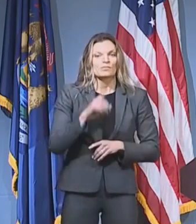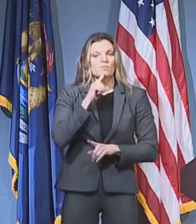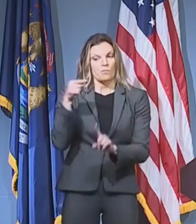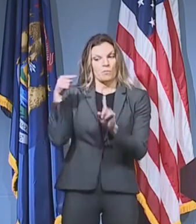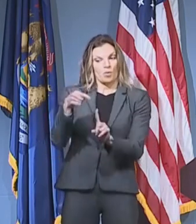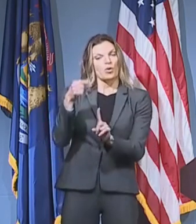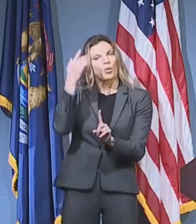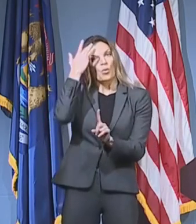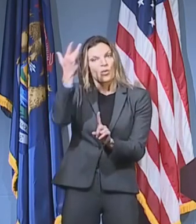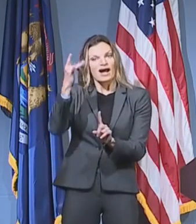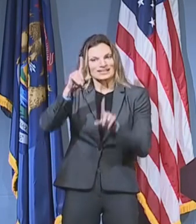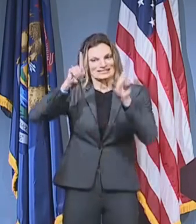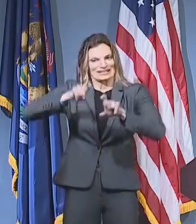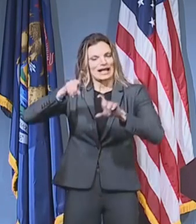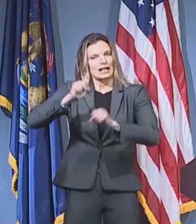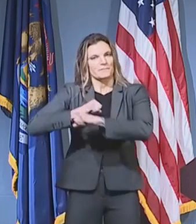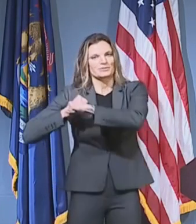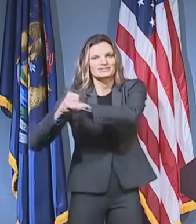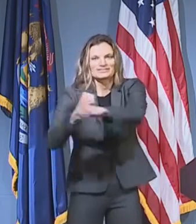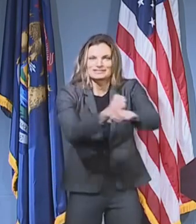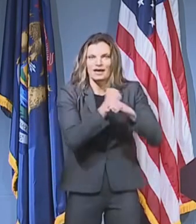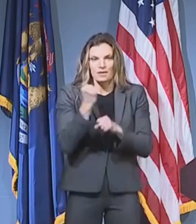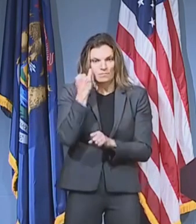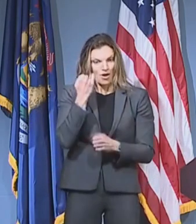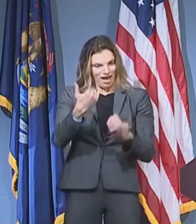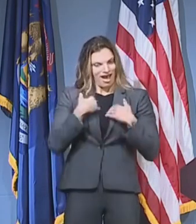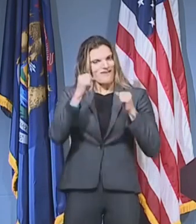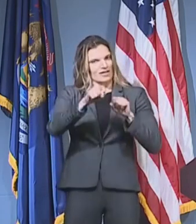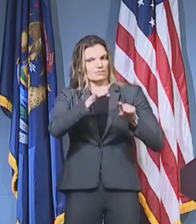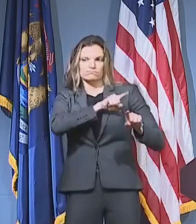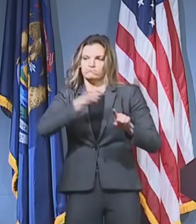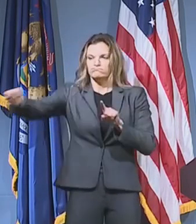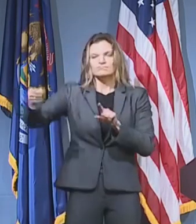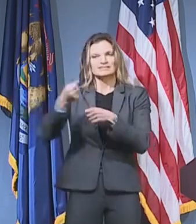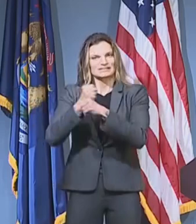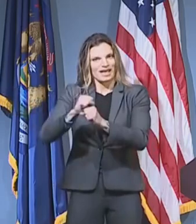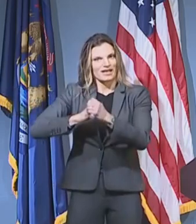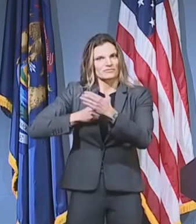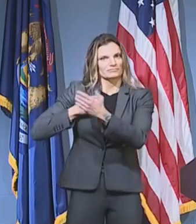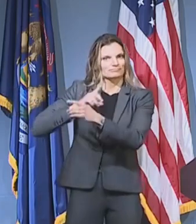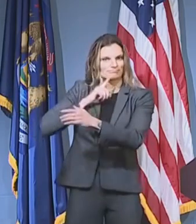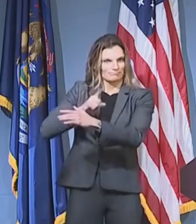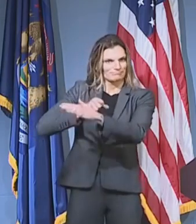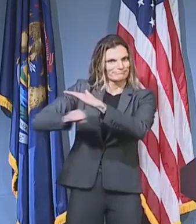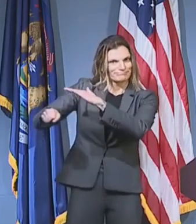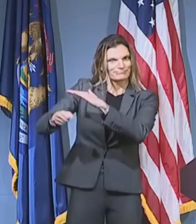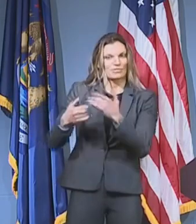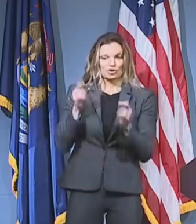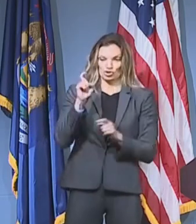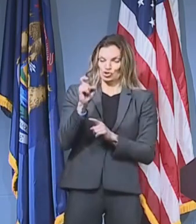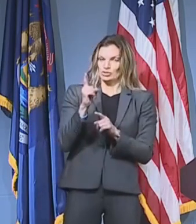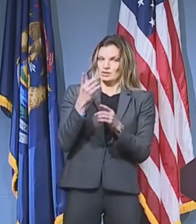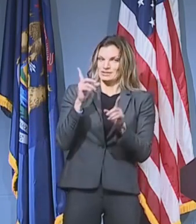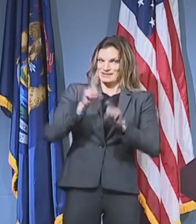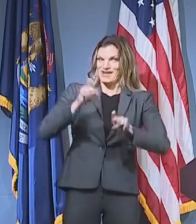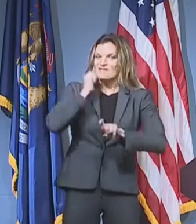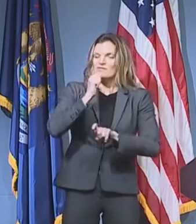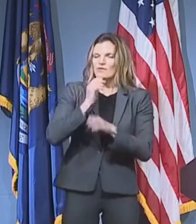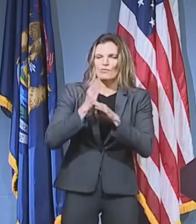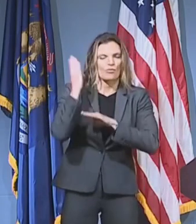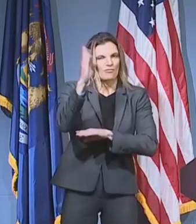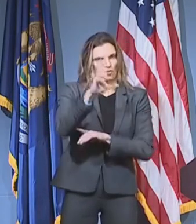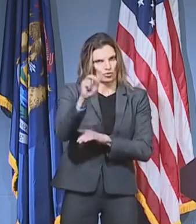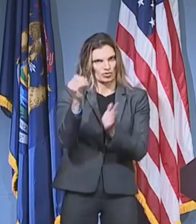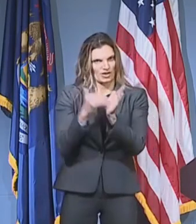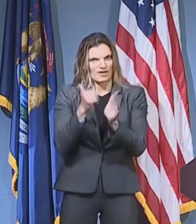people safe is this ramping up of testing and so we should be very proud we're doing over 30,000 per day now. So the